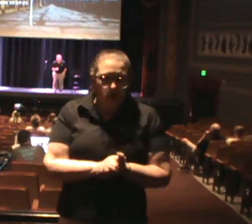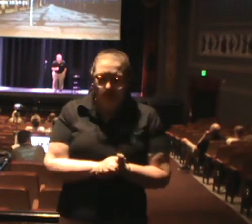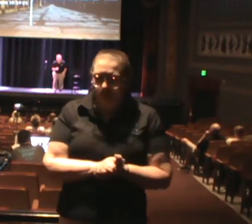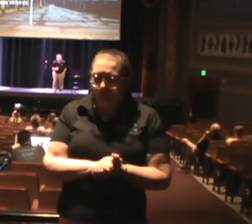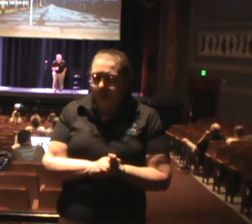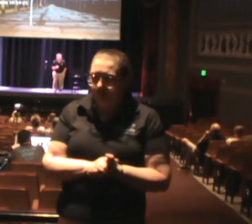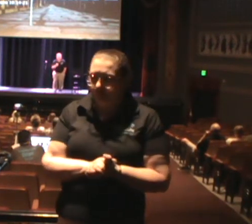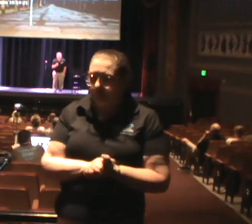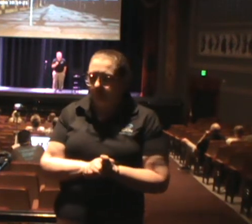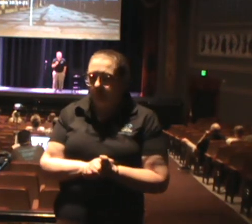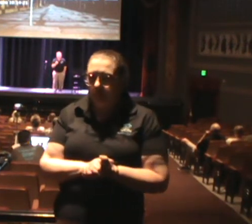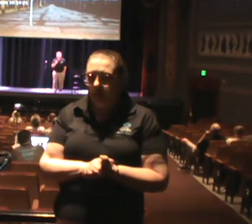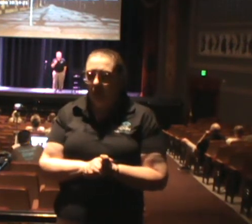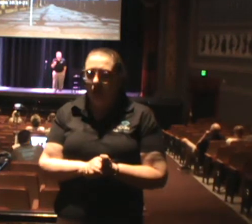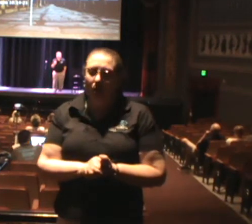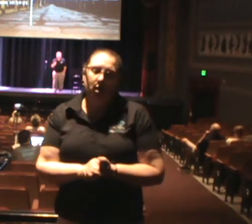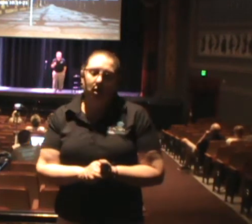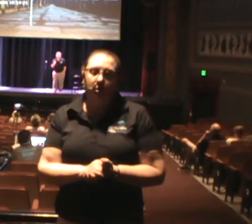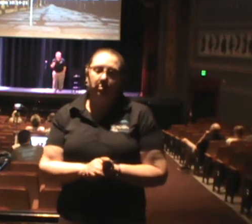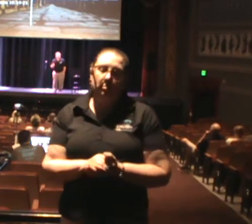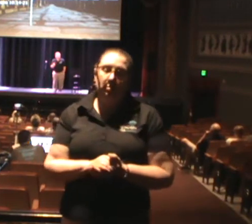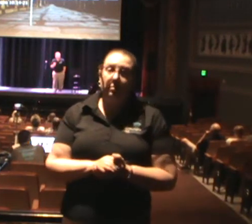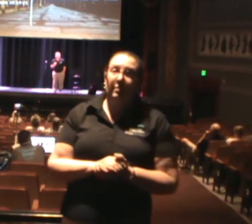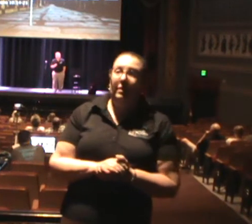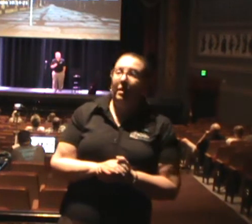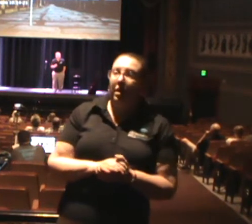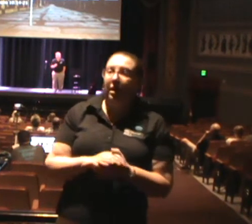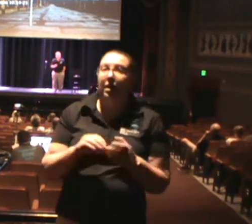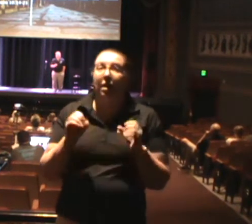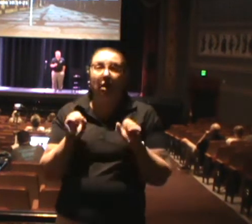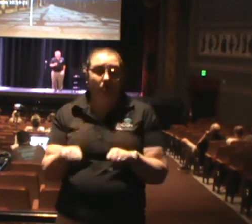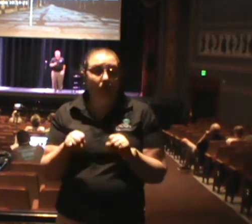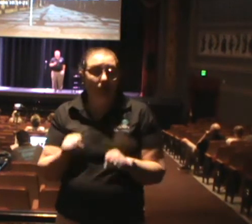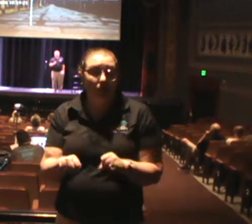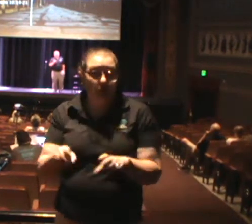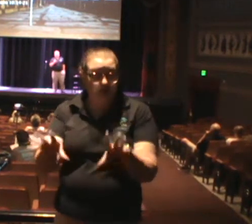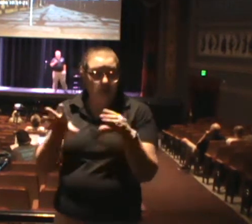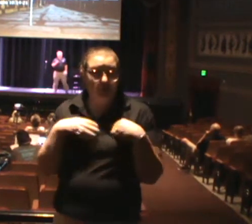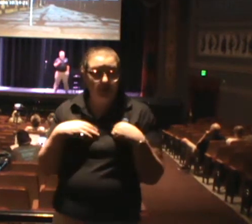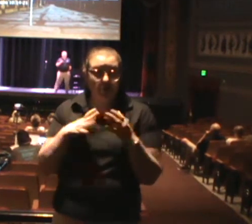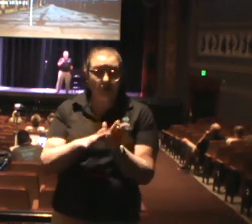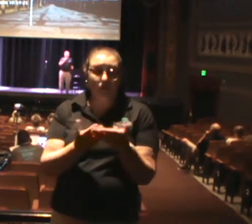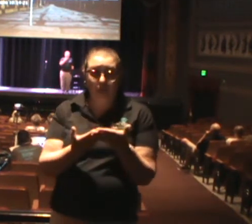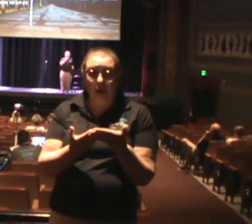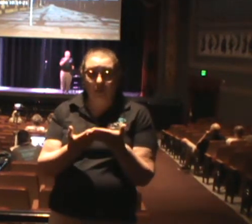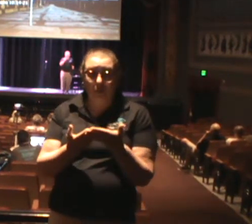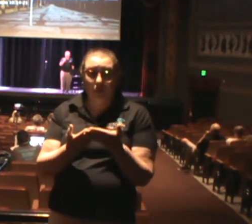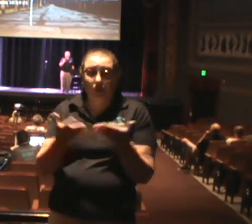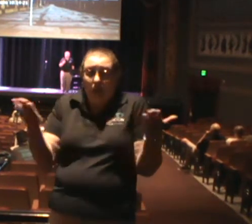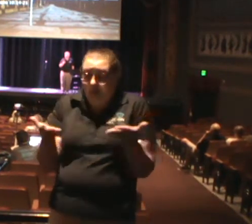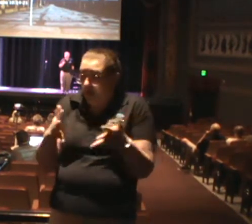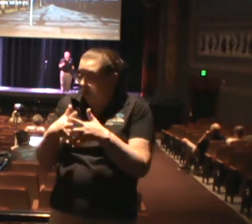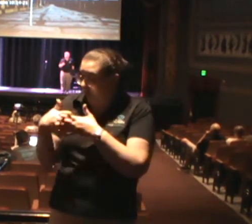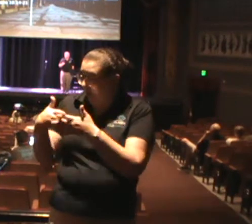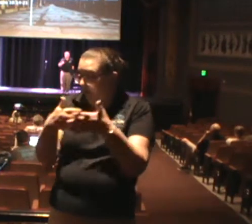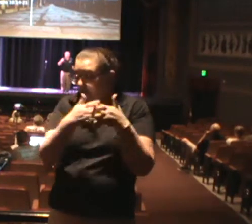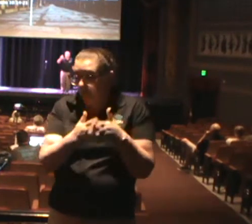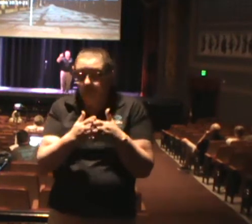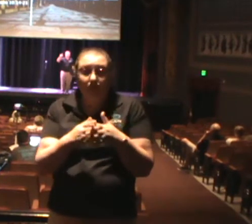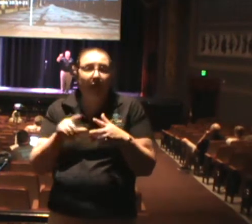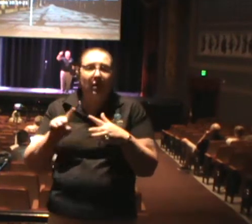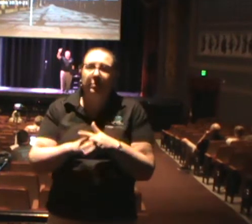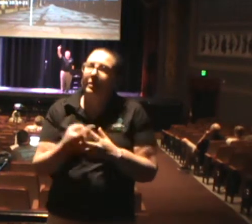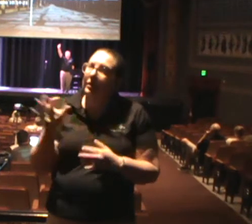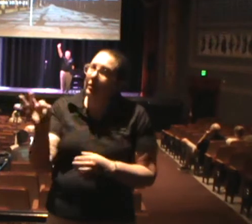here in America. Matter of fact, just going back to the beginning of my sermon today, I said that if you don't have a copy of God's